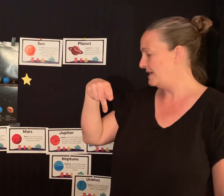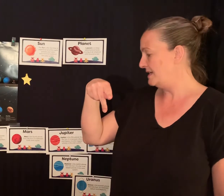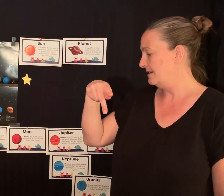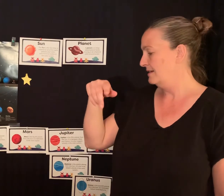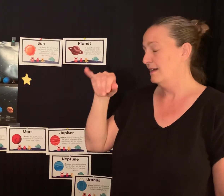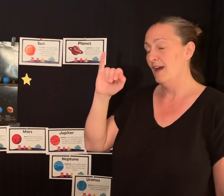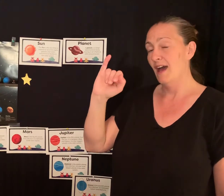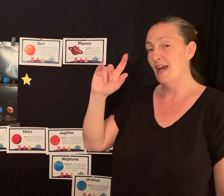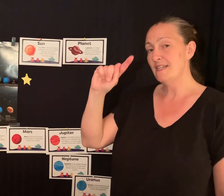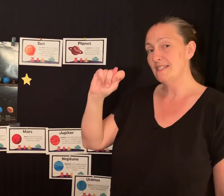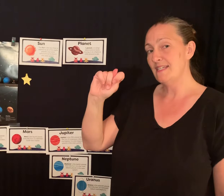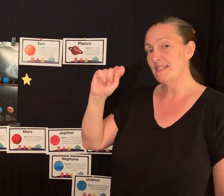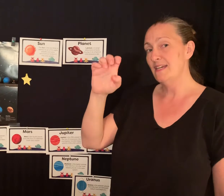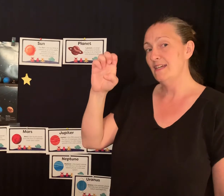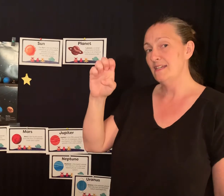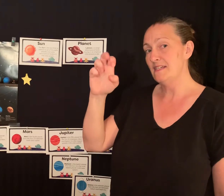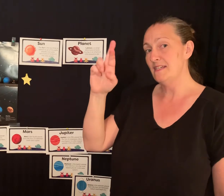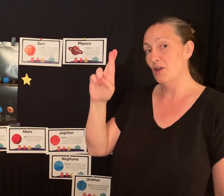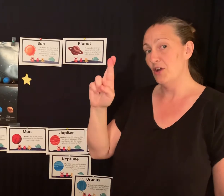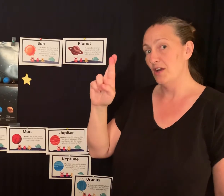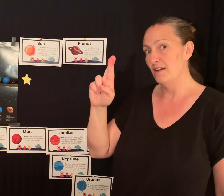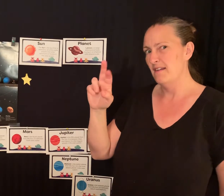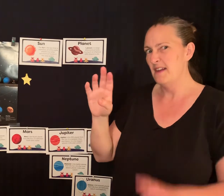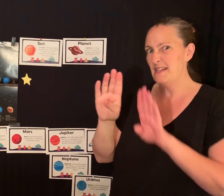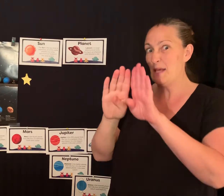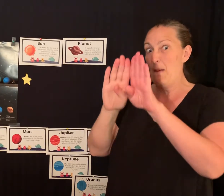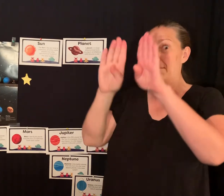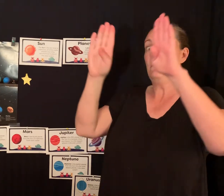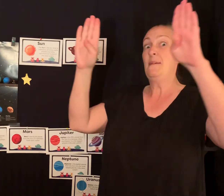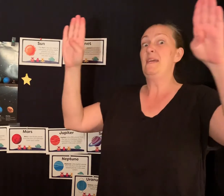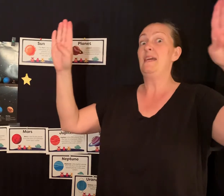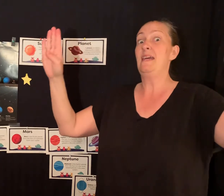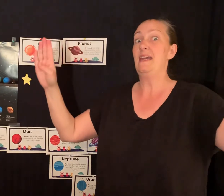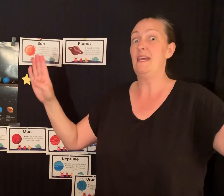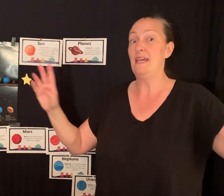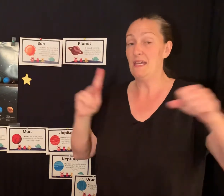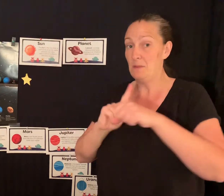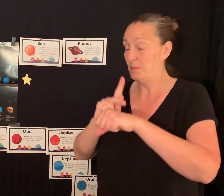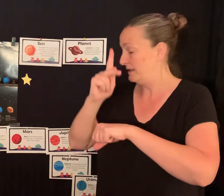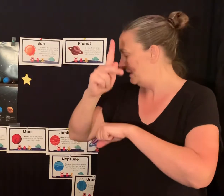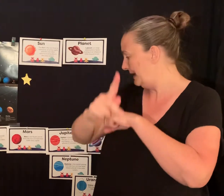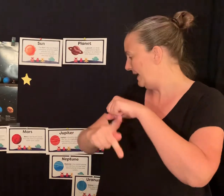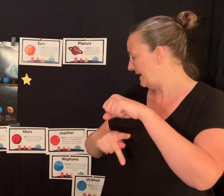-I-T-E-R. It's a big planet.